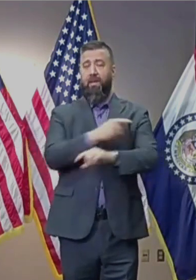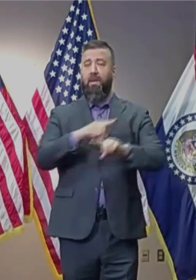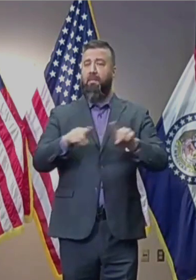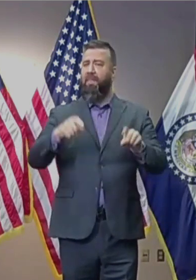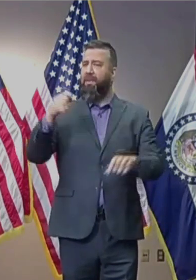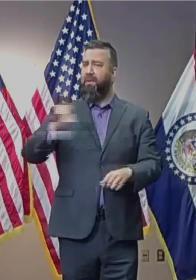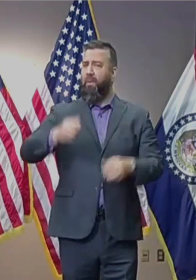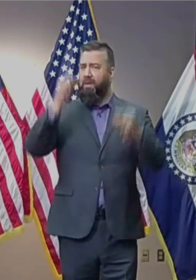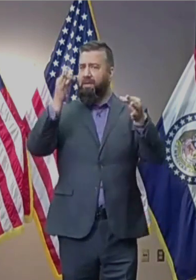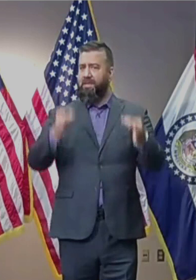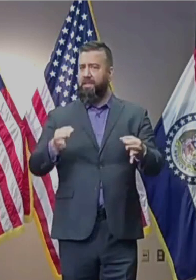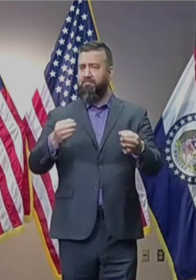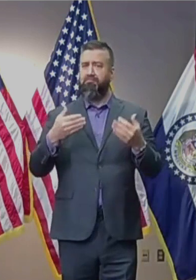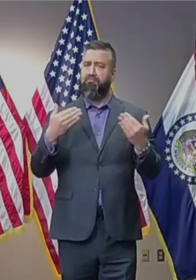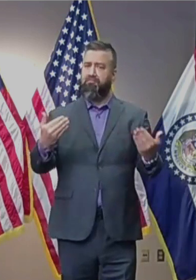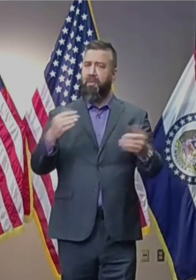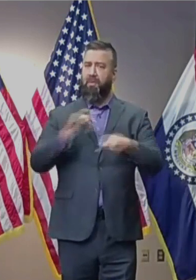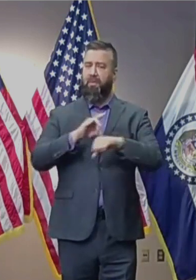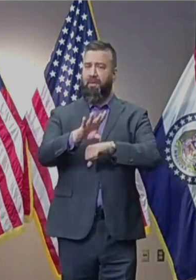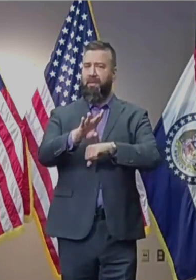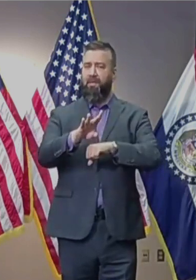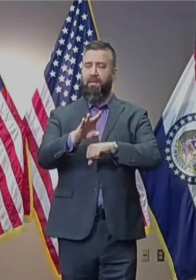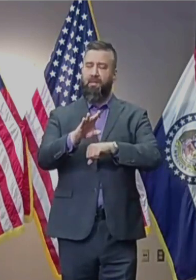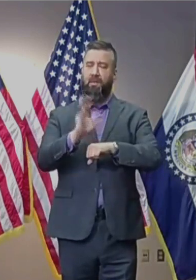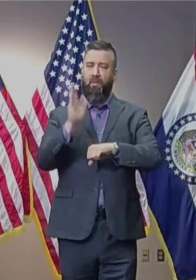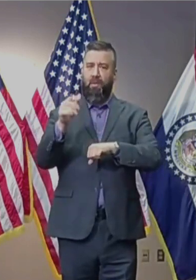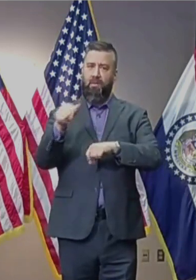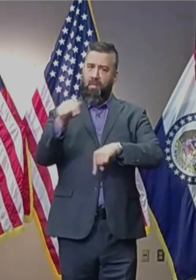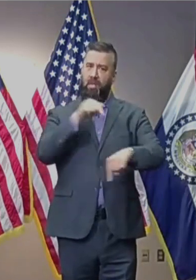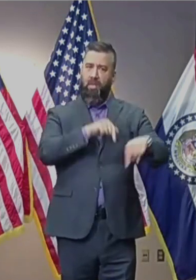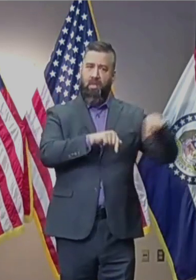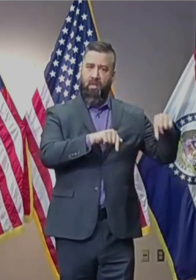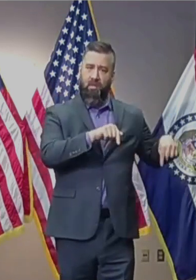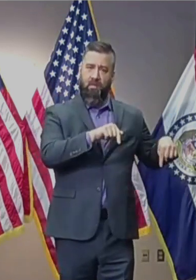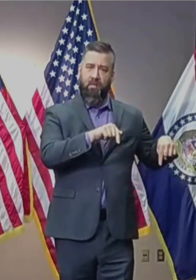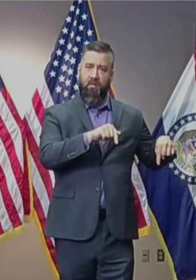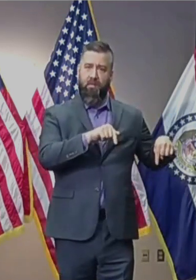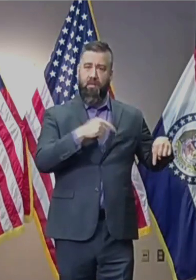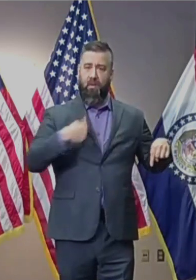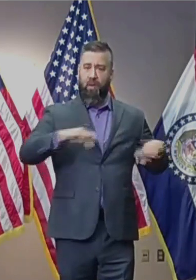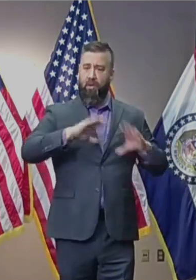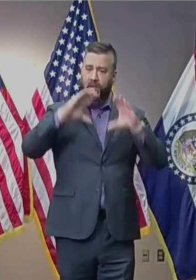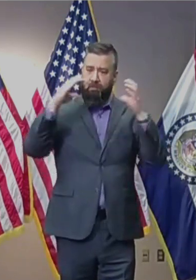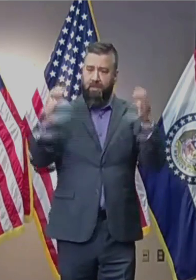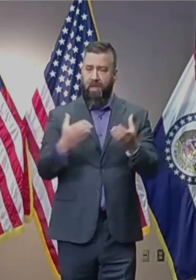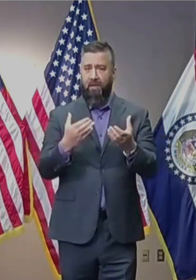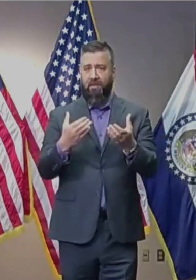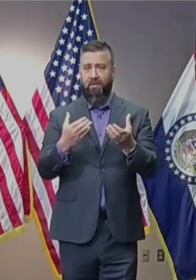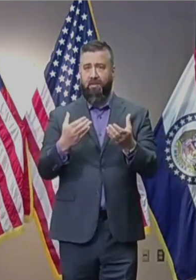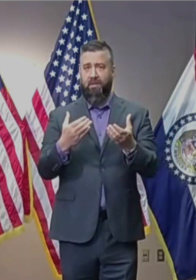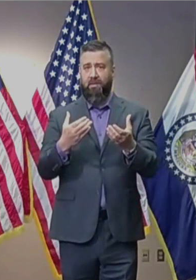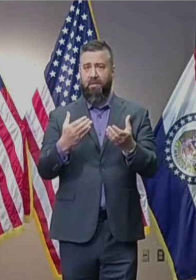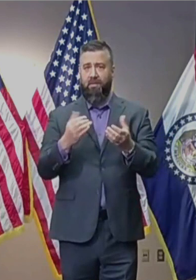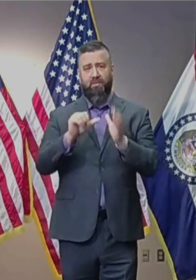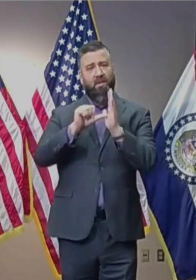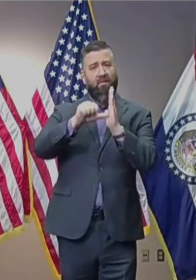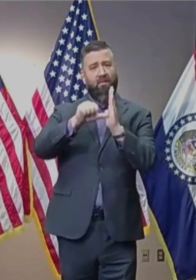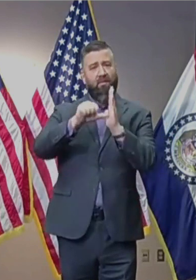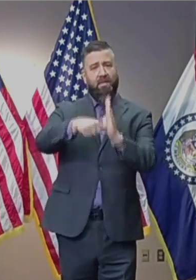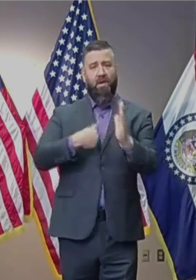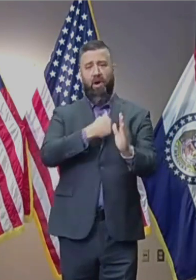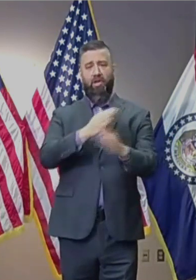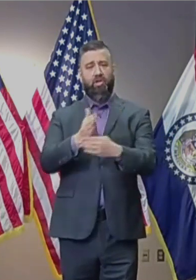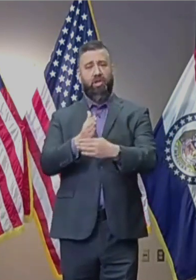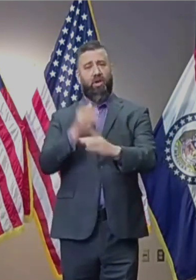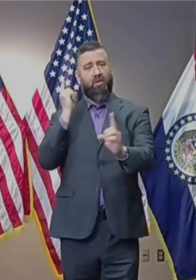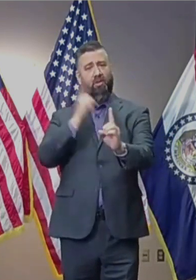resume evictions would undoubtedly set us back. And we're coming together to emphasize our shared goal of keeping people